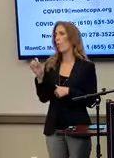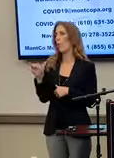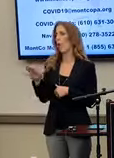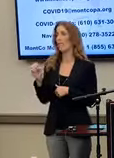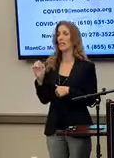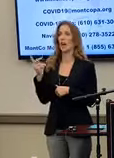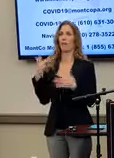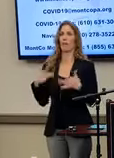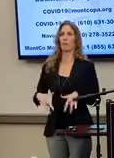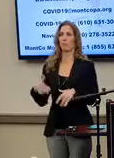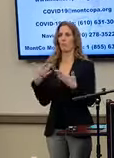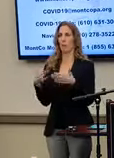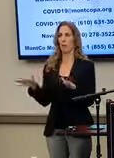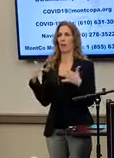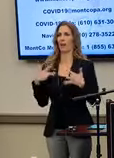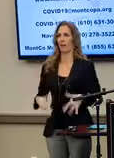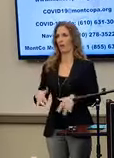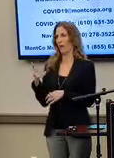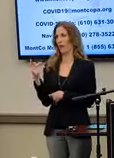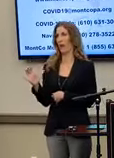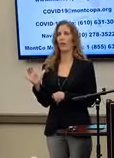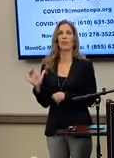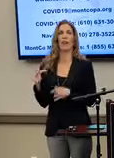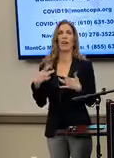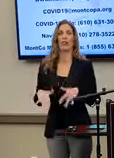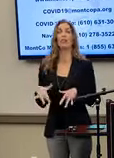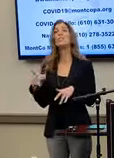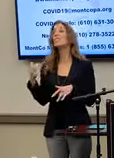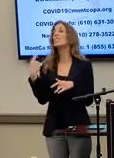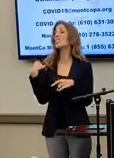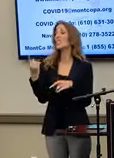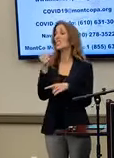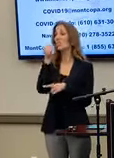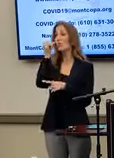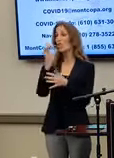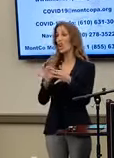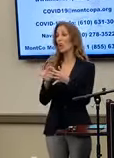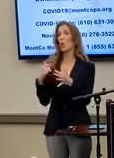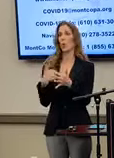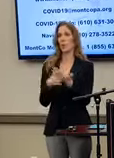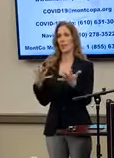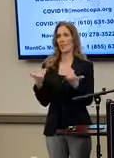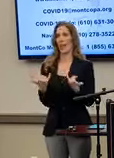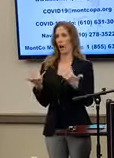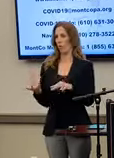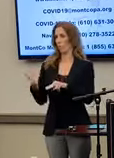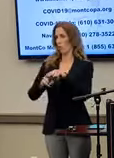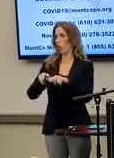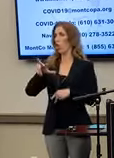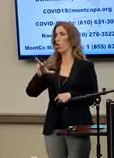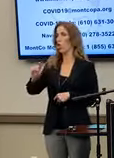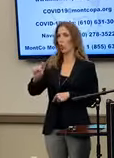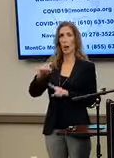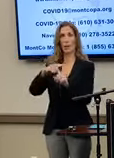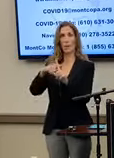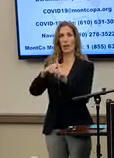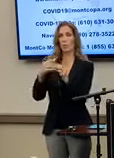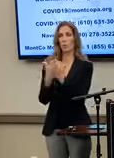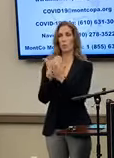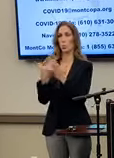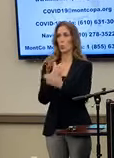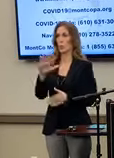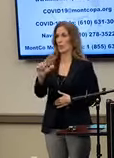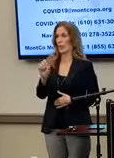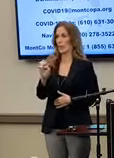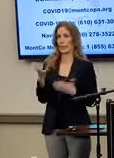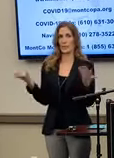Since our briefing yesterday, of March 31st, we have had 31 new positive cases of COVID-19